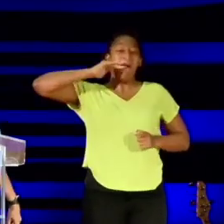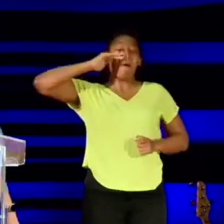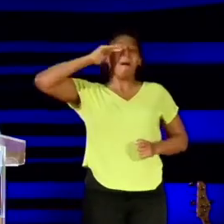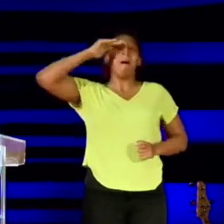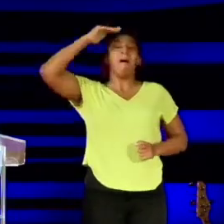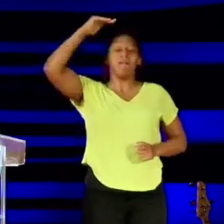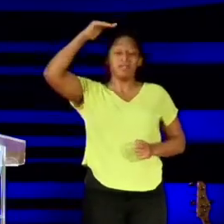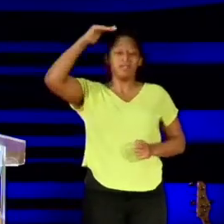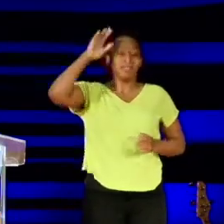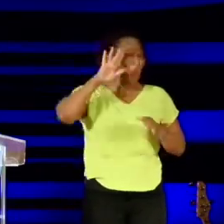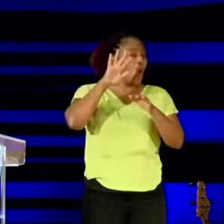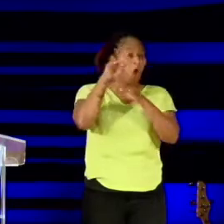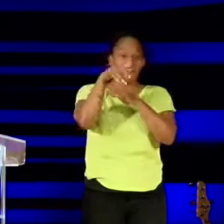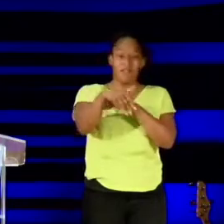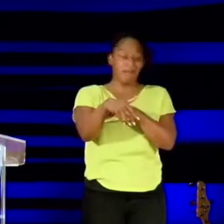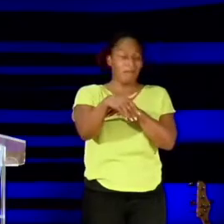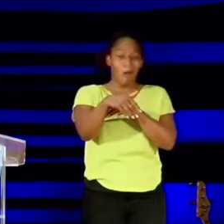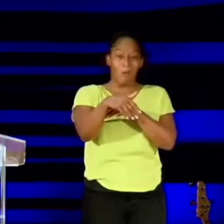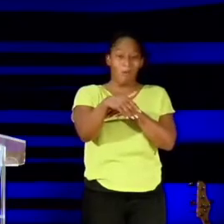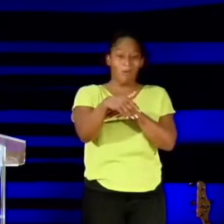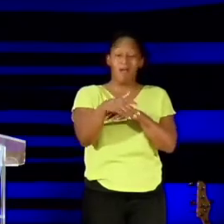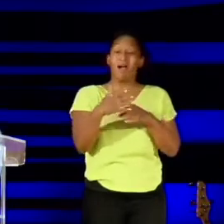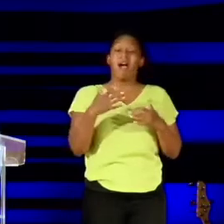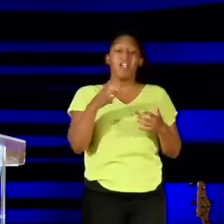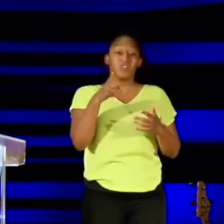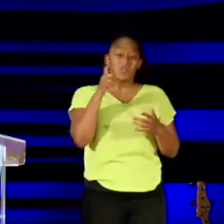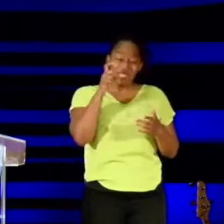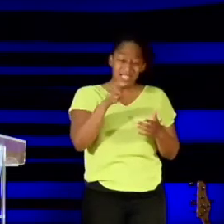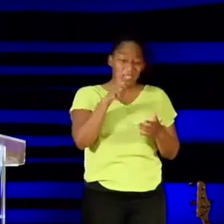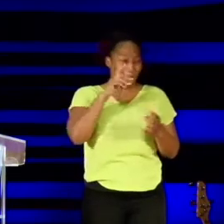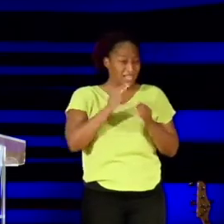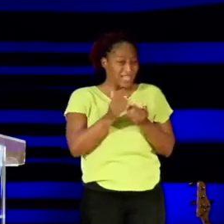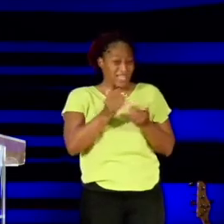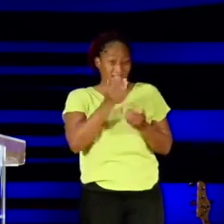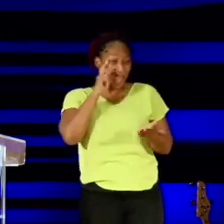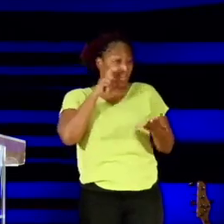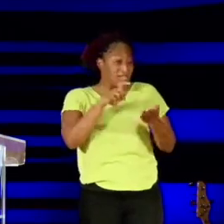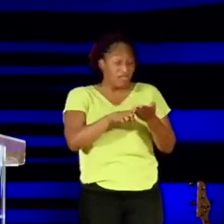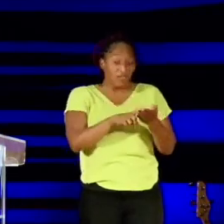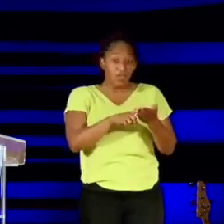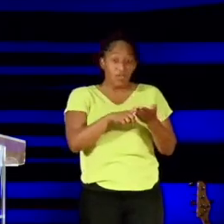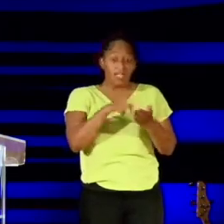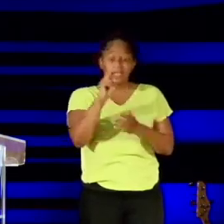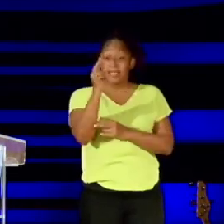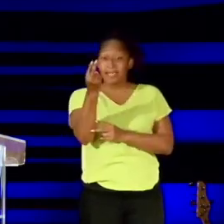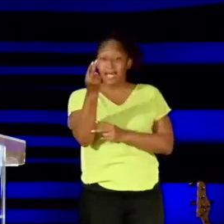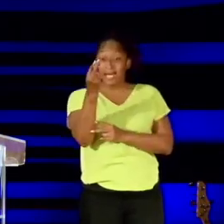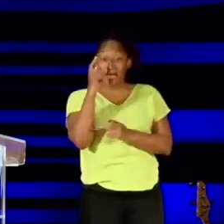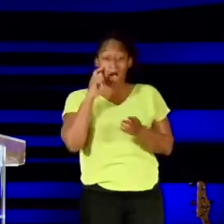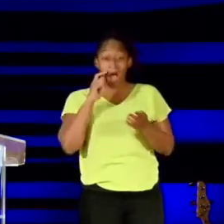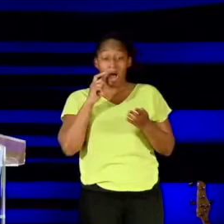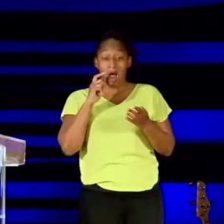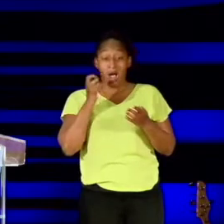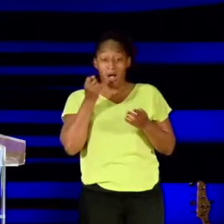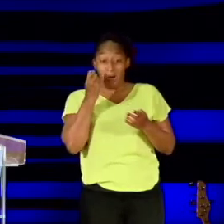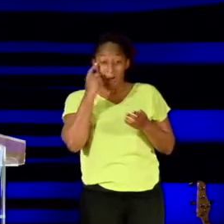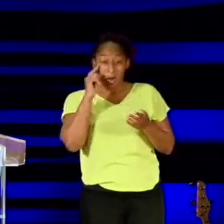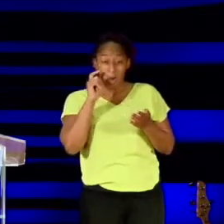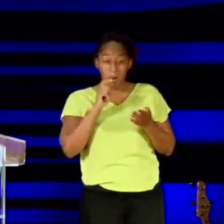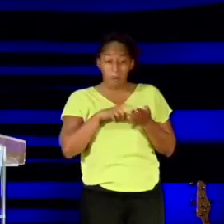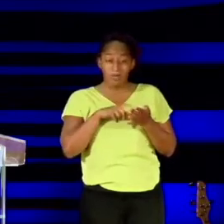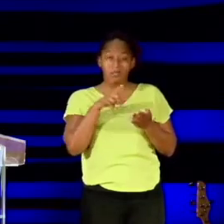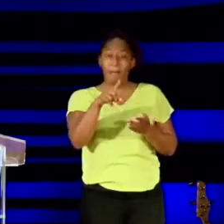you must be identifiable. Second thing I observed in our text was not only did this spirit identify Jesus, but